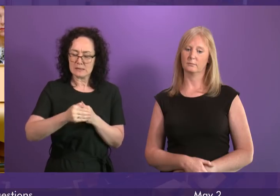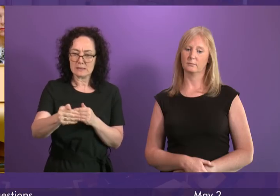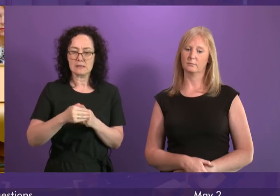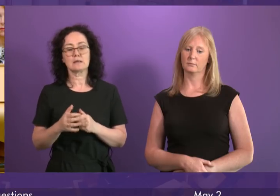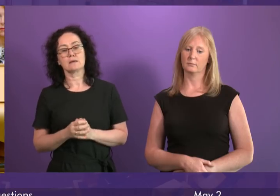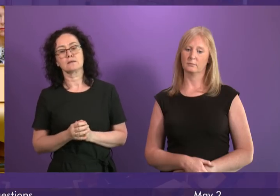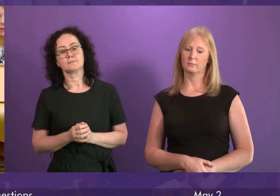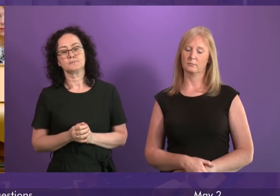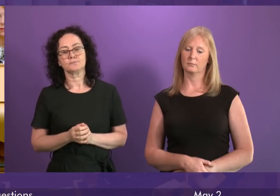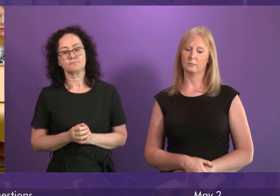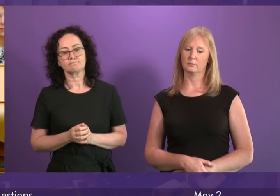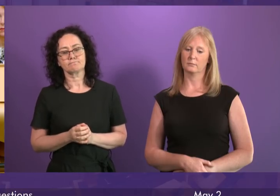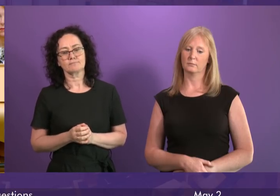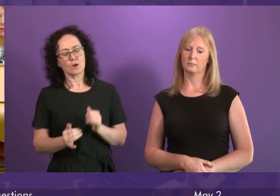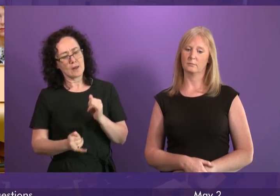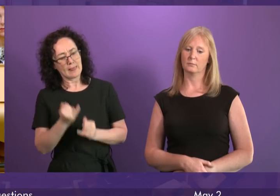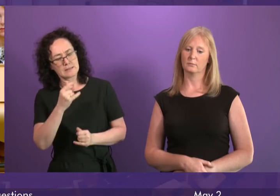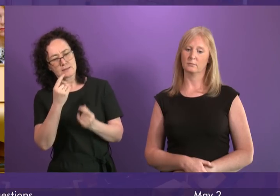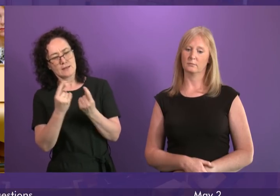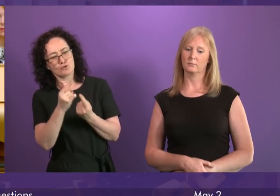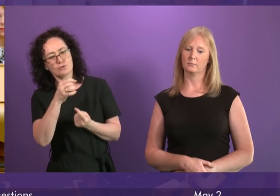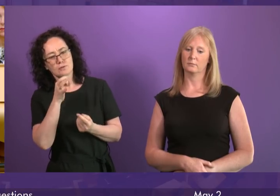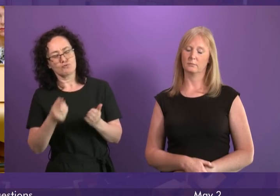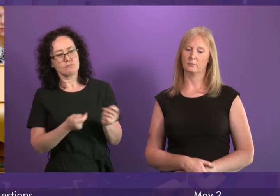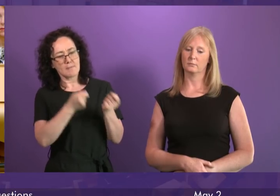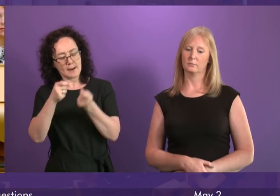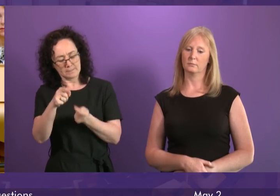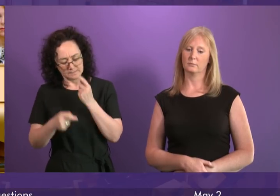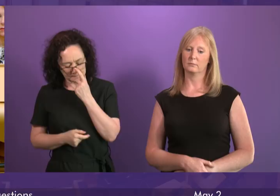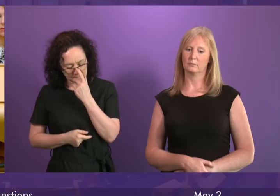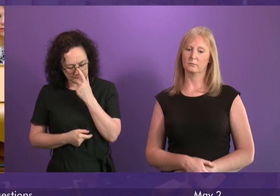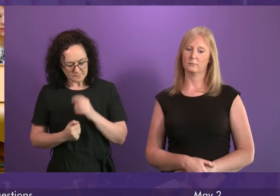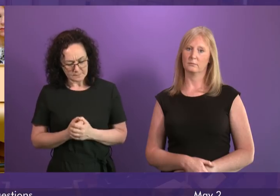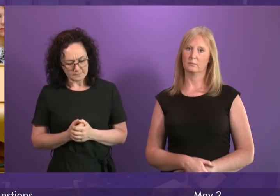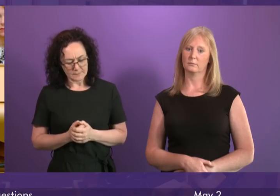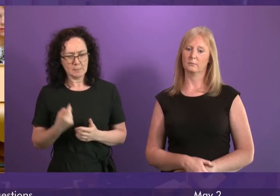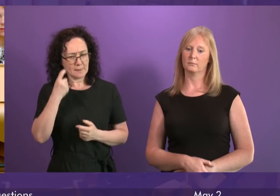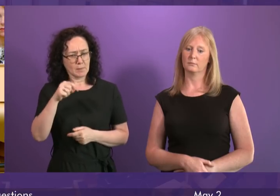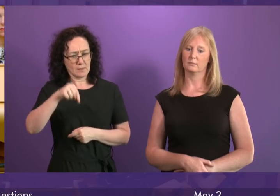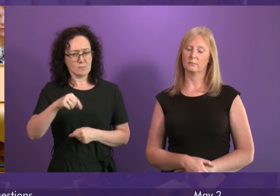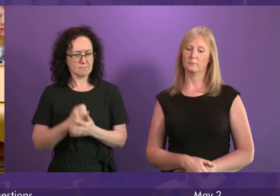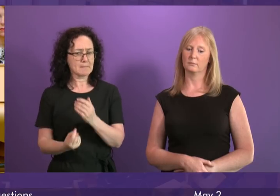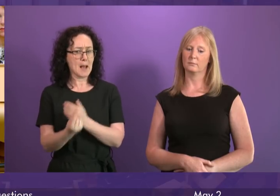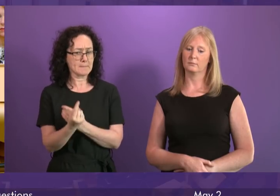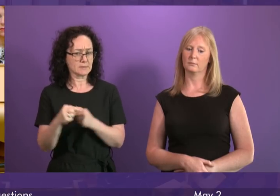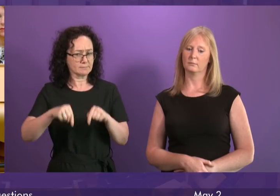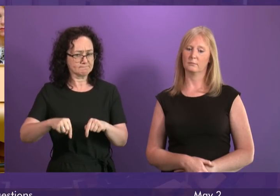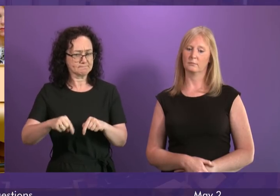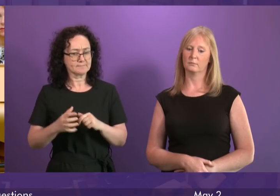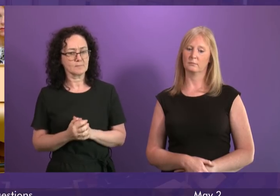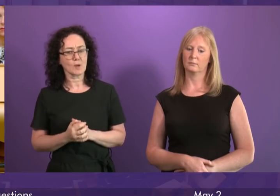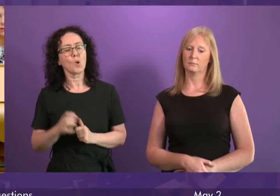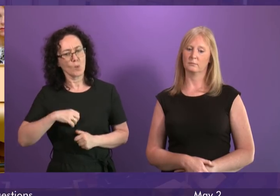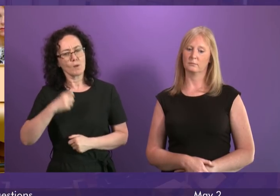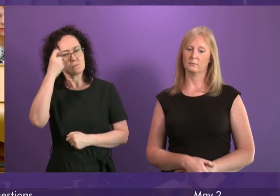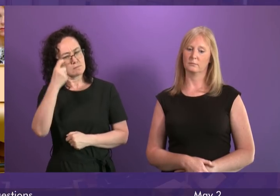necessary. And in terms of the last aspect of the question, in light of this case and all of the experience arising from it, we will consider